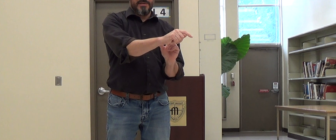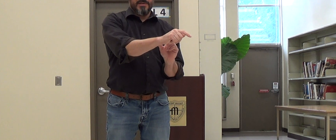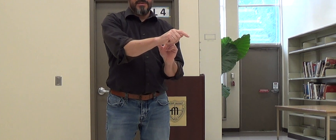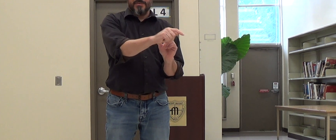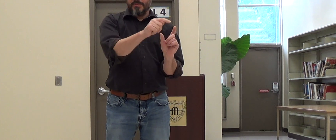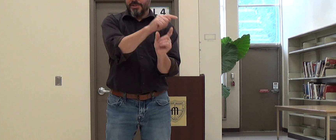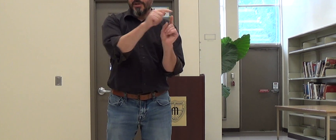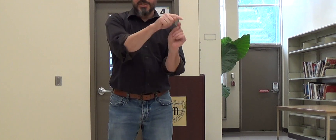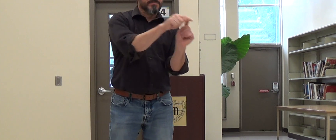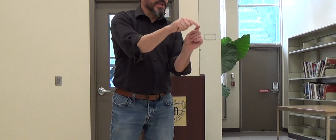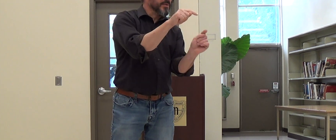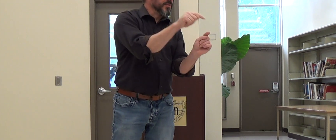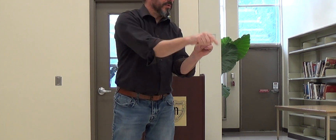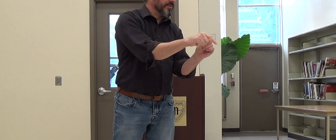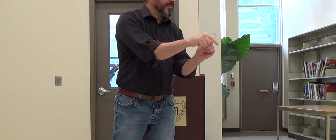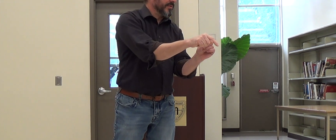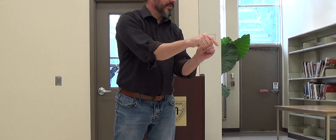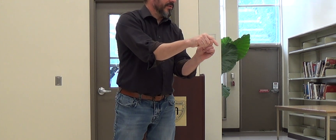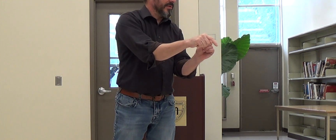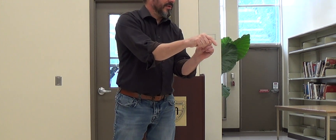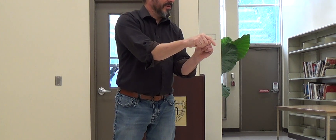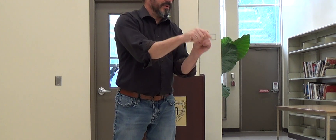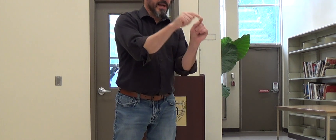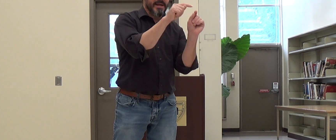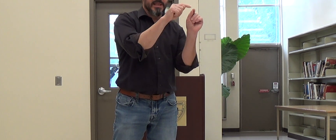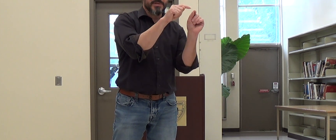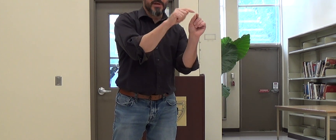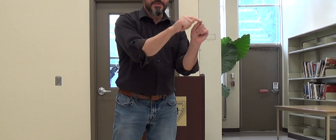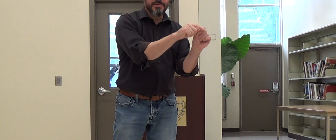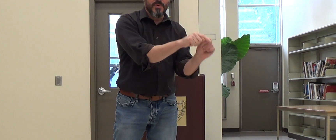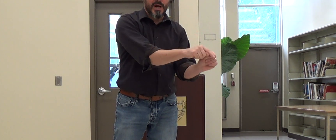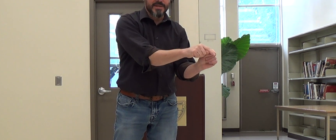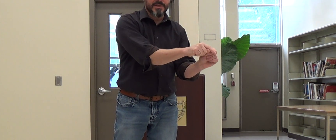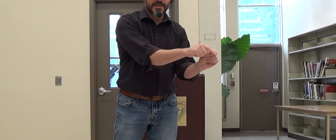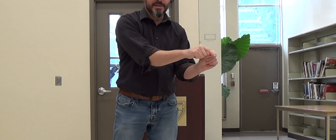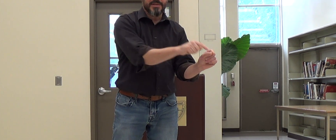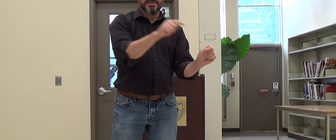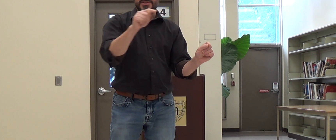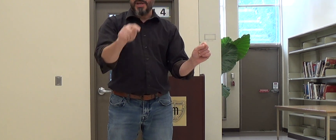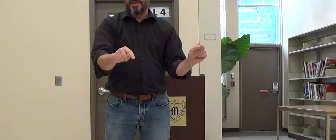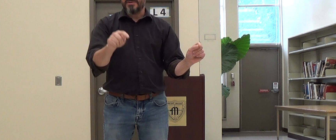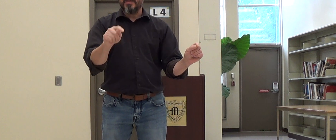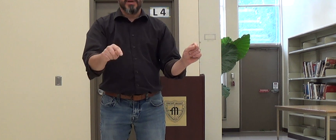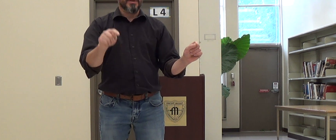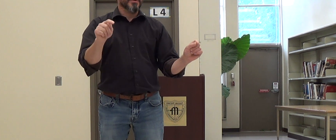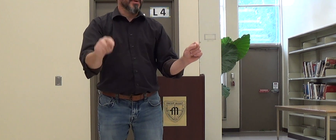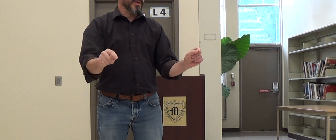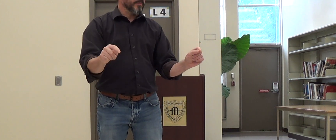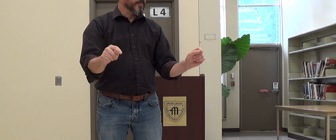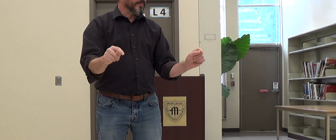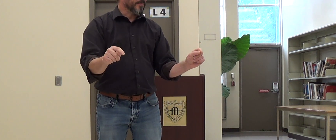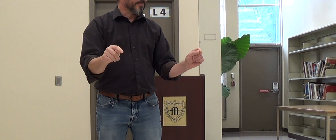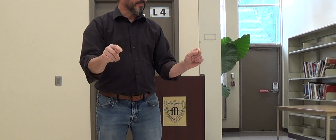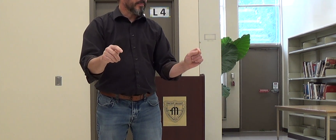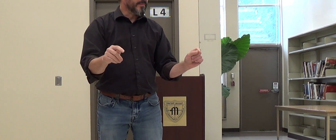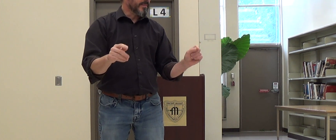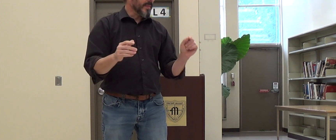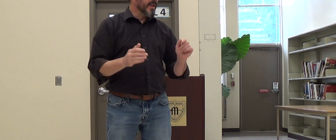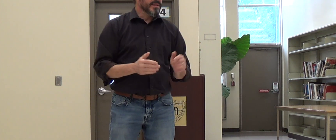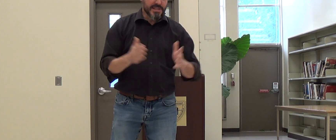The results speak truth. If you're not getting the results you want, change what you're doing. This